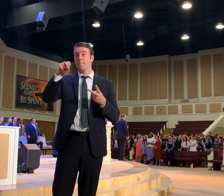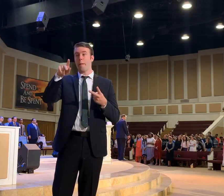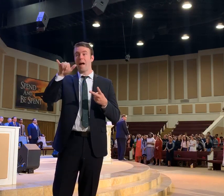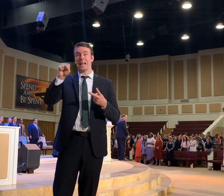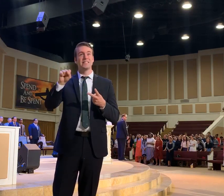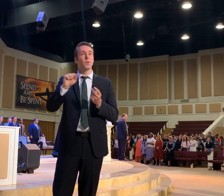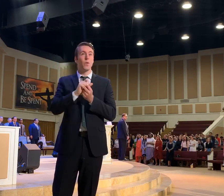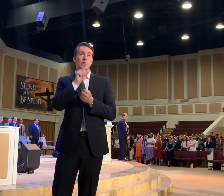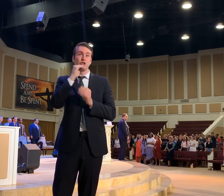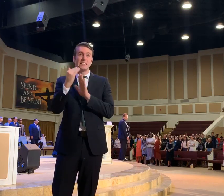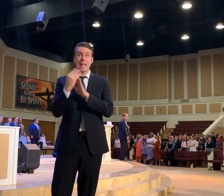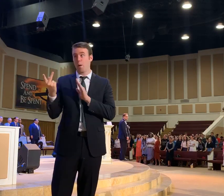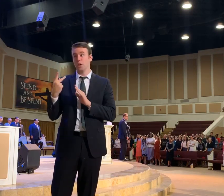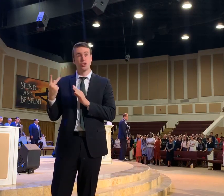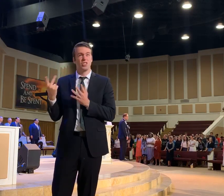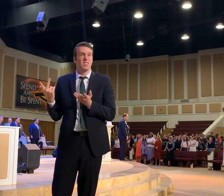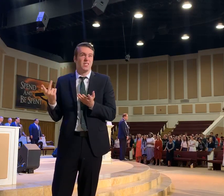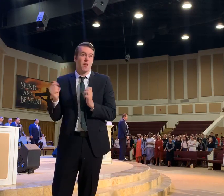sandwich fight.